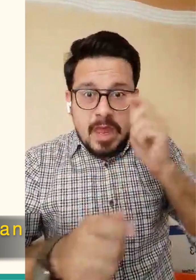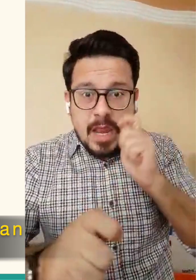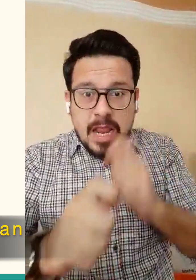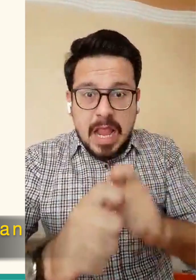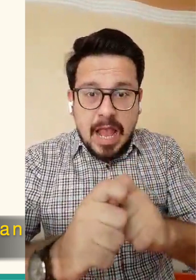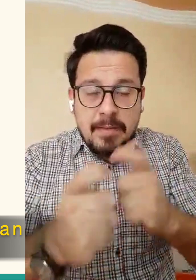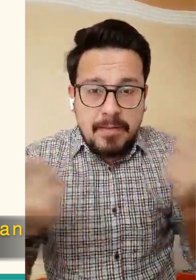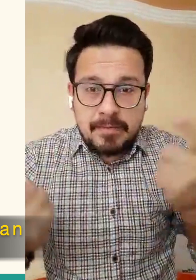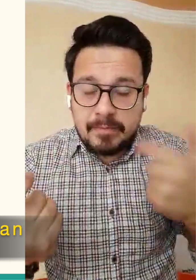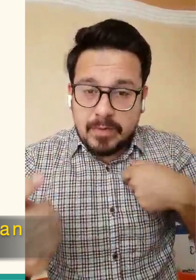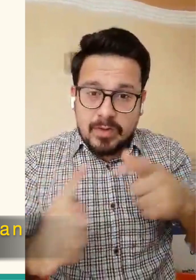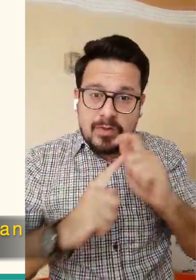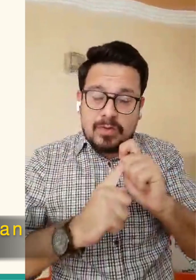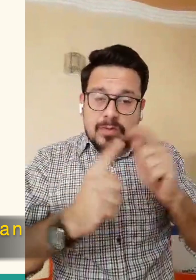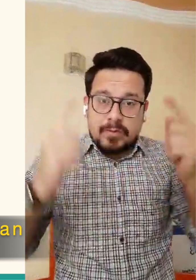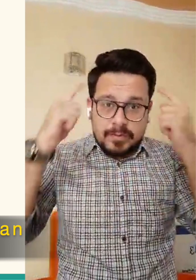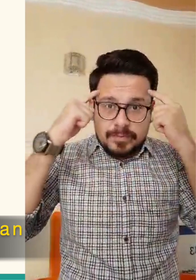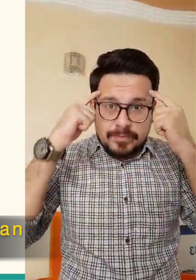understand your responsibilities.